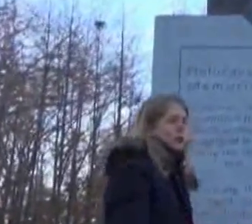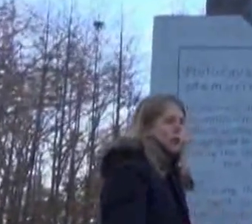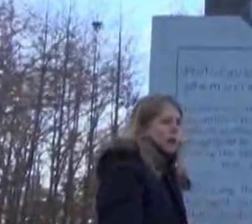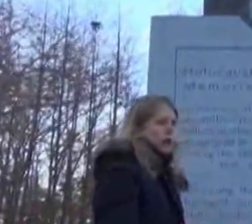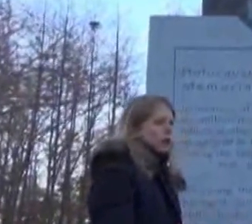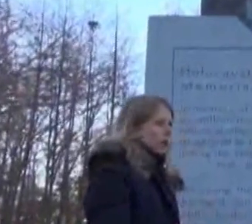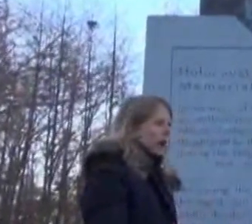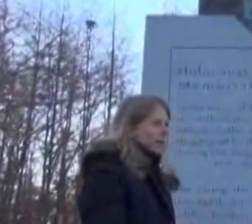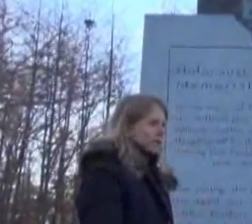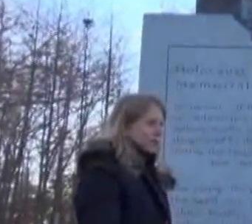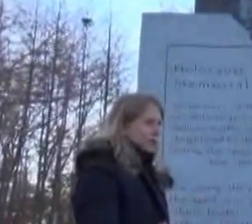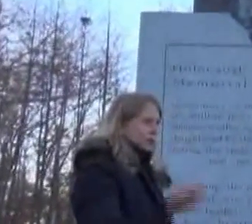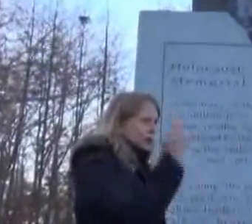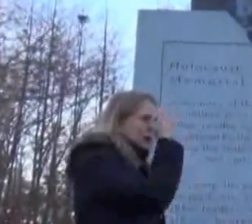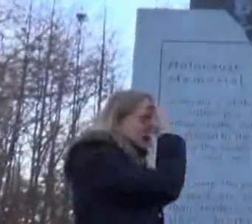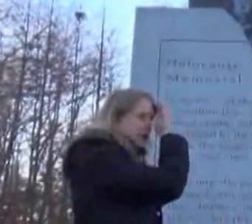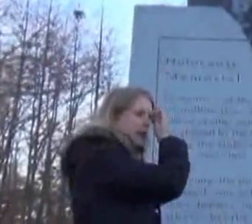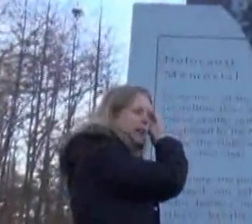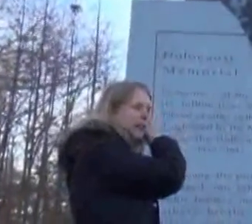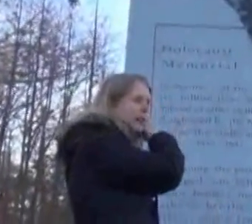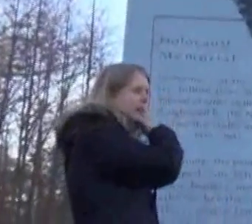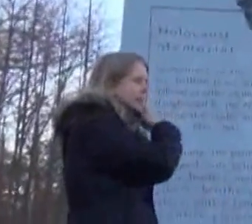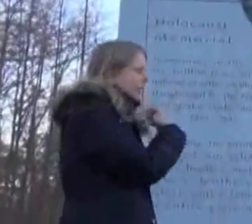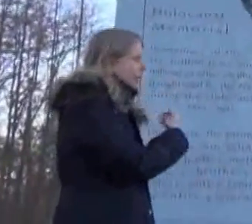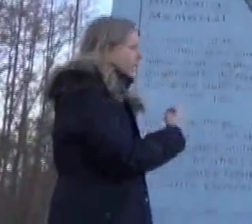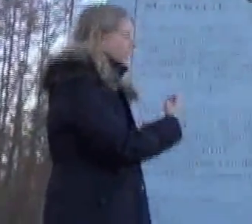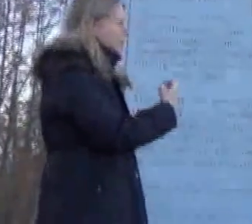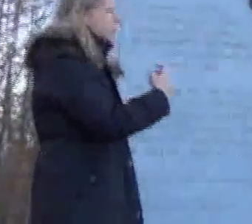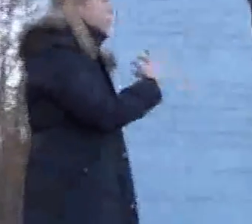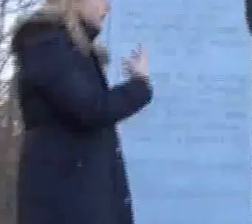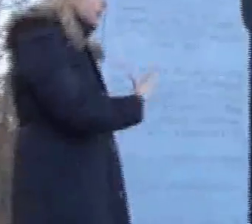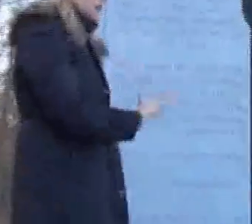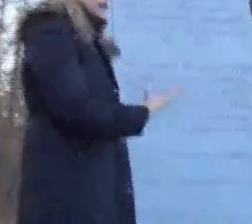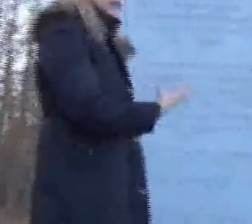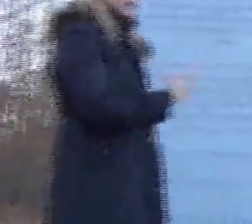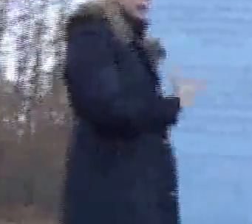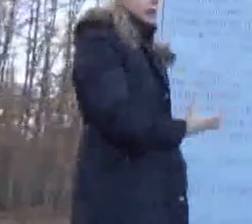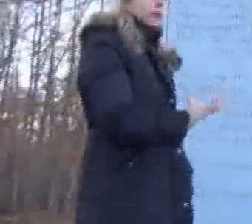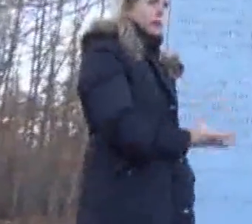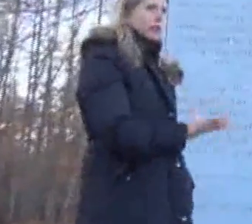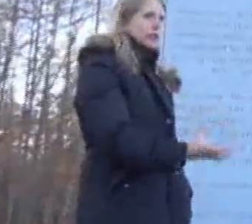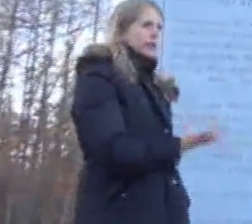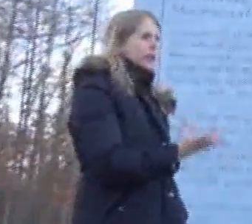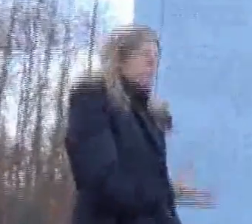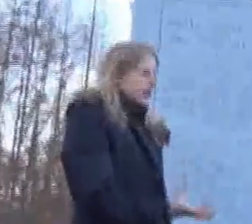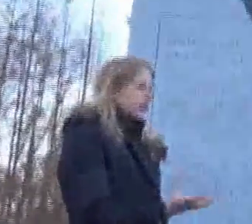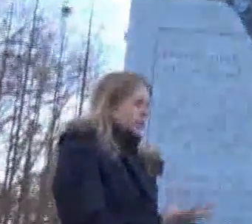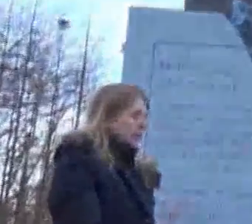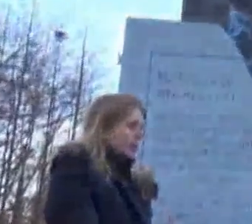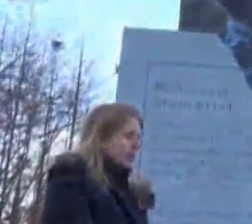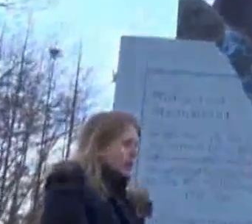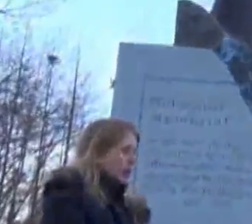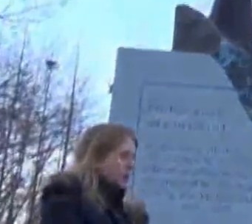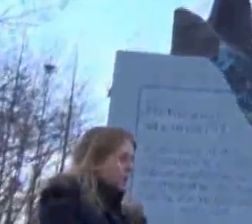these were my first friends. These are the first people I met. And I was really, became very, very deeply embedded in the, um,